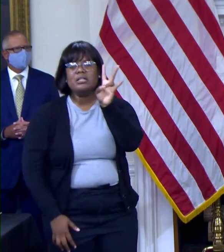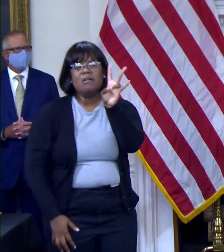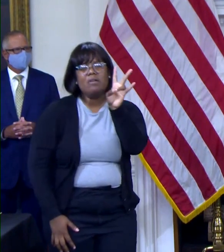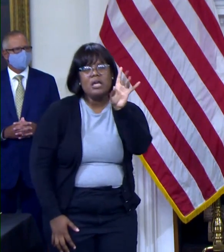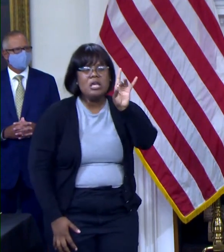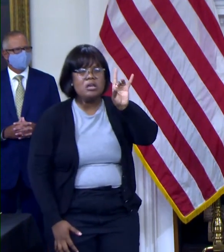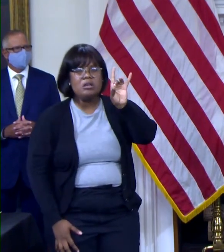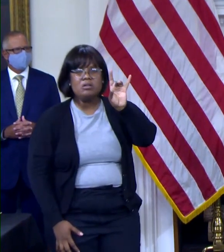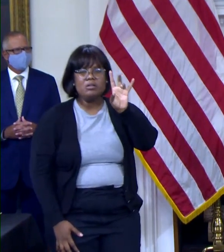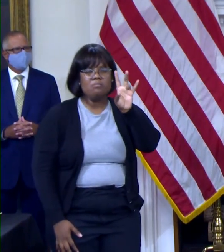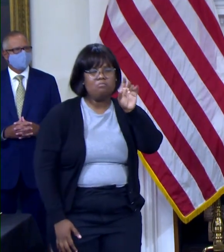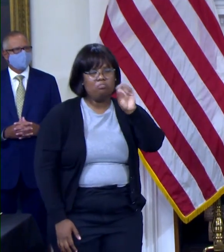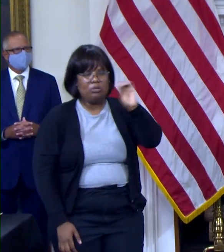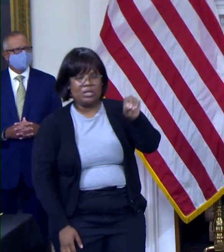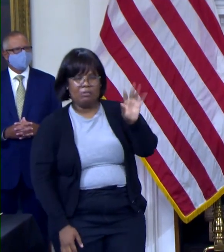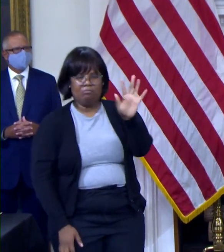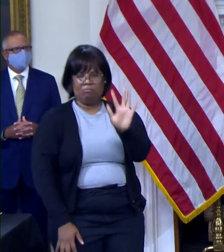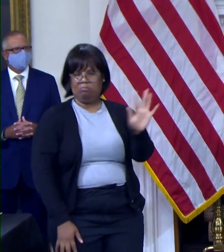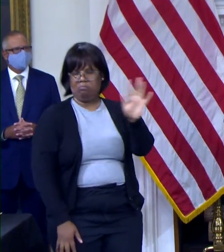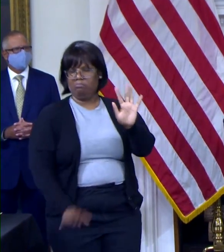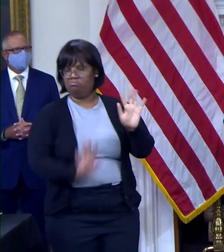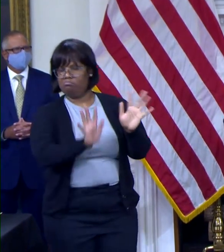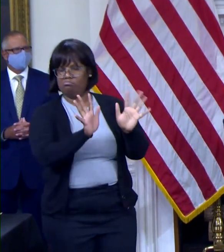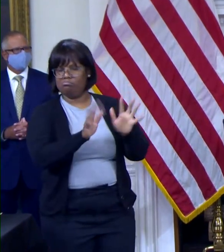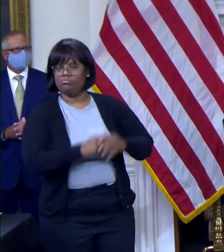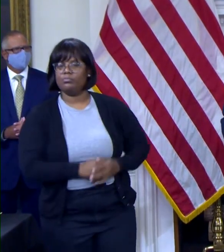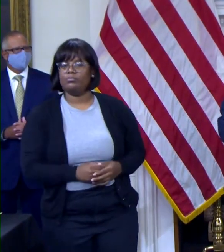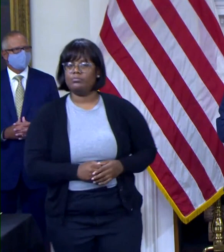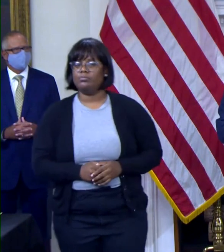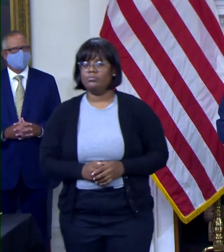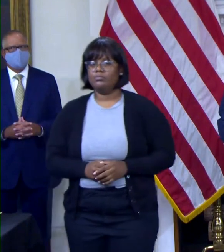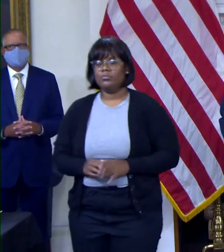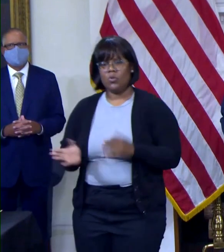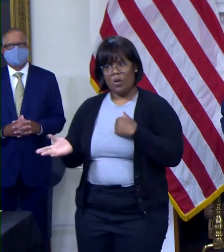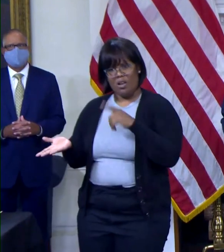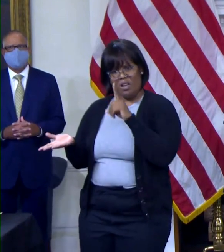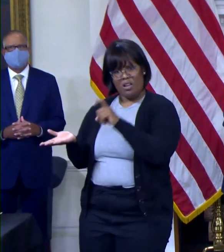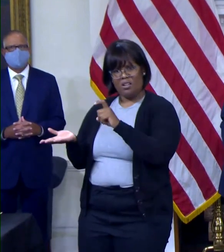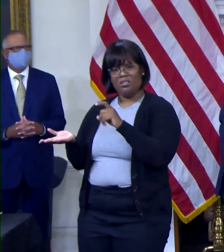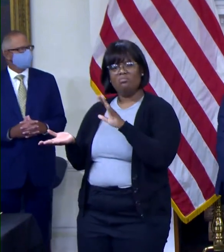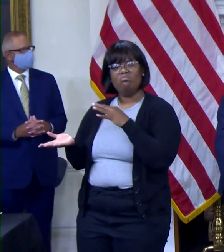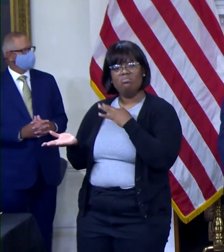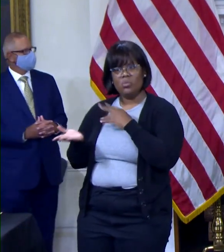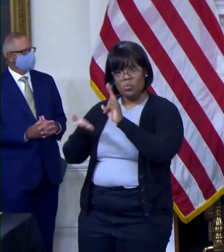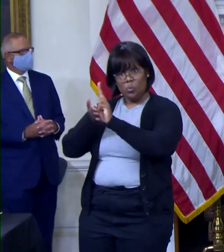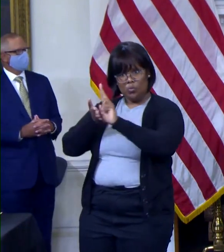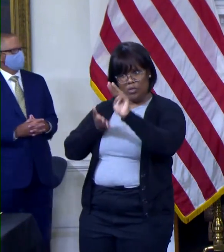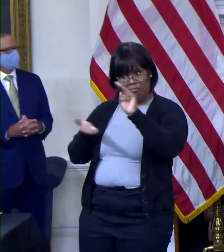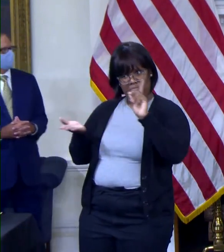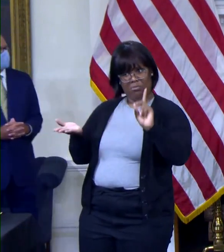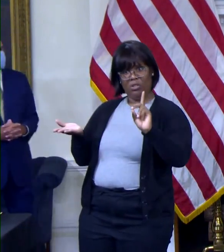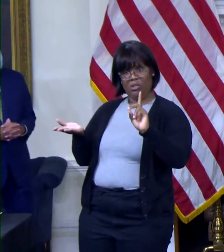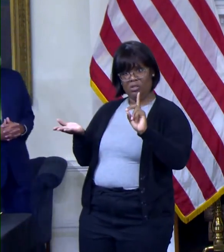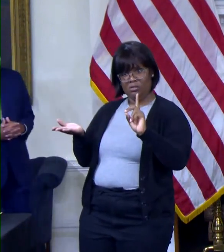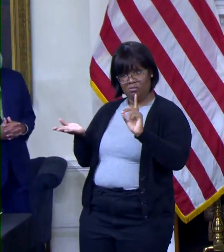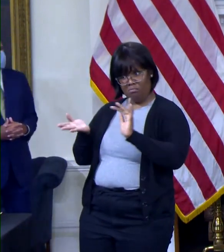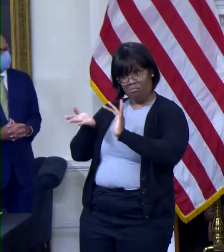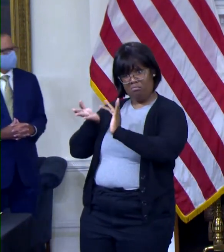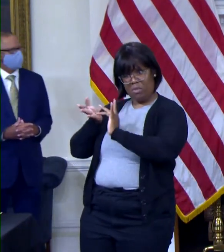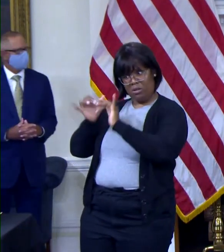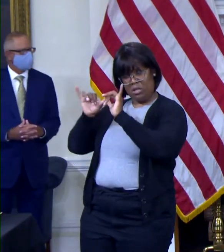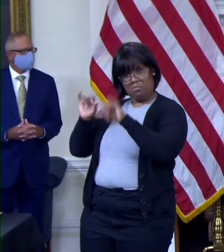range. And for Dr. Simpson, for the University of Maryland medical system, since you enacted the requirement, what is your rate in one or not?